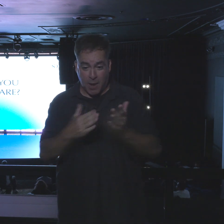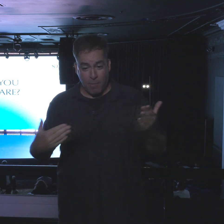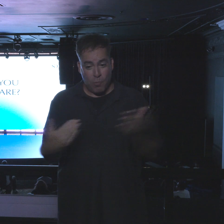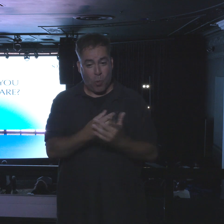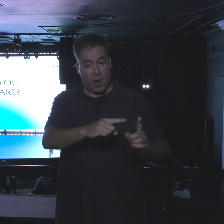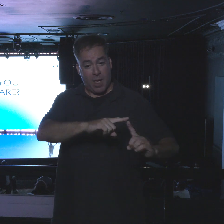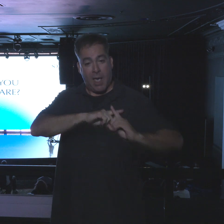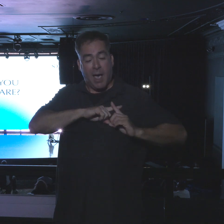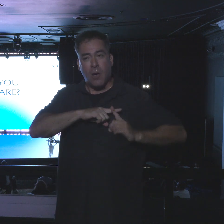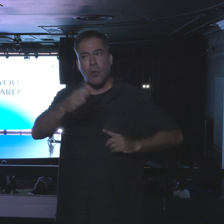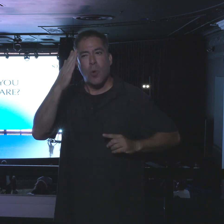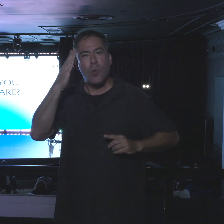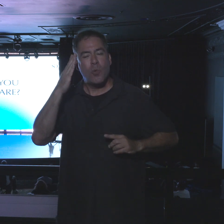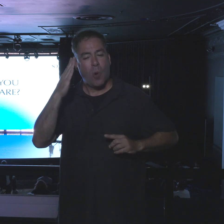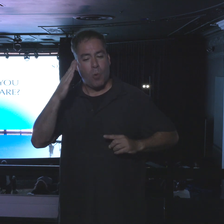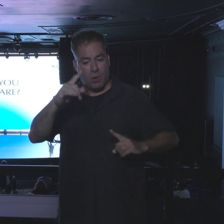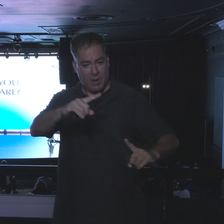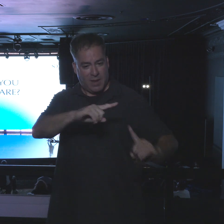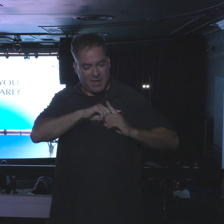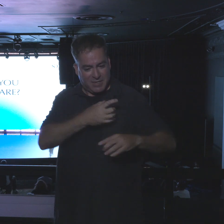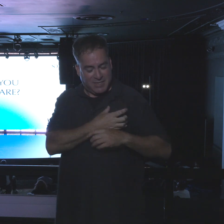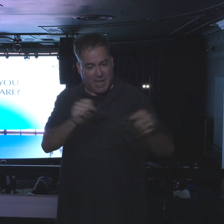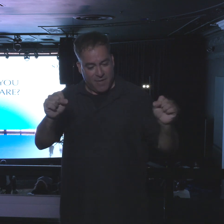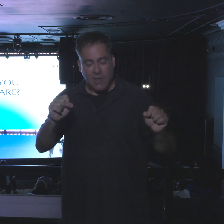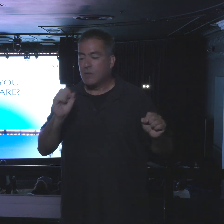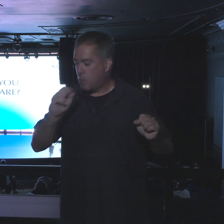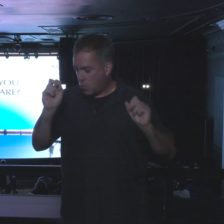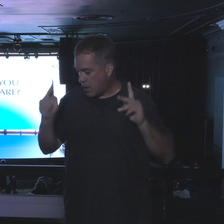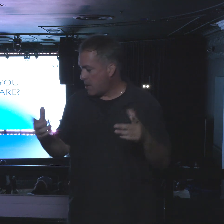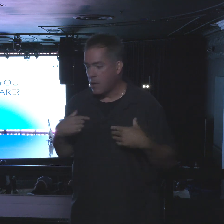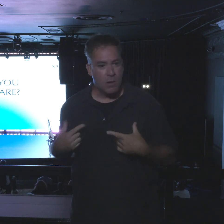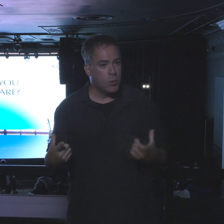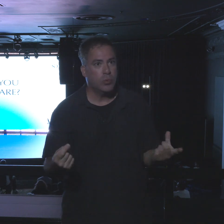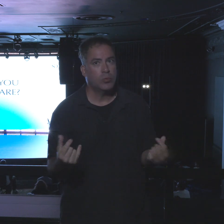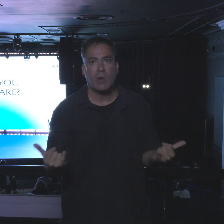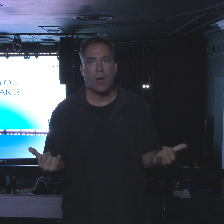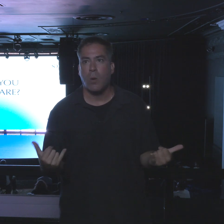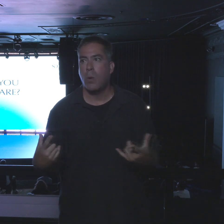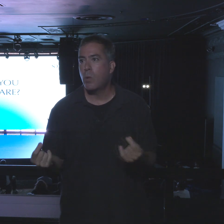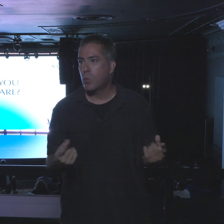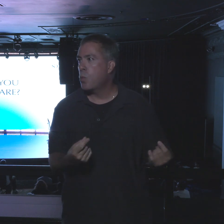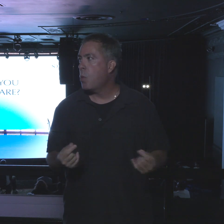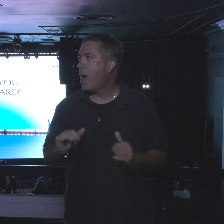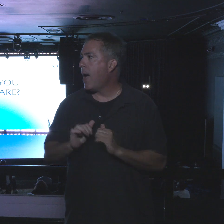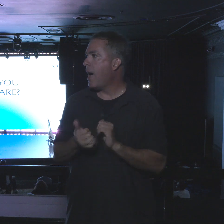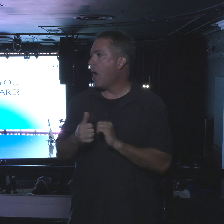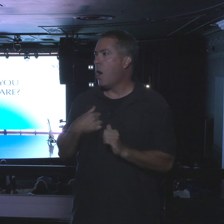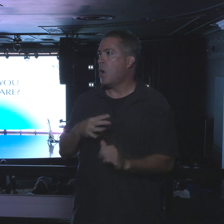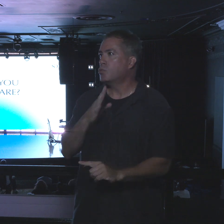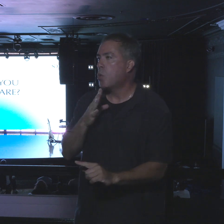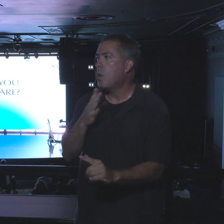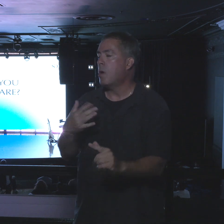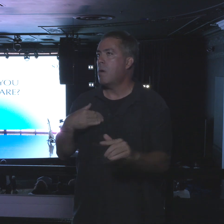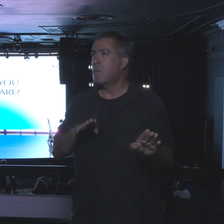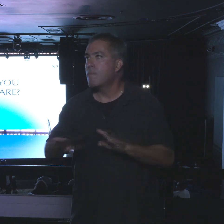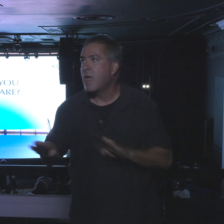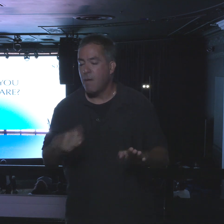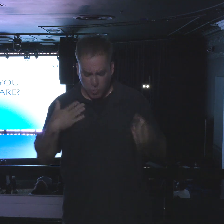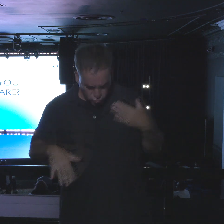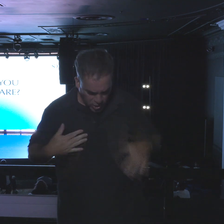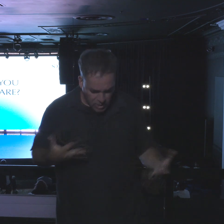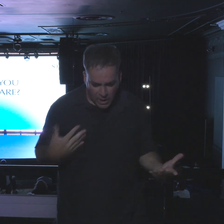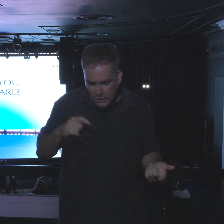know that when you get saved, it's like, okay, what do I do now? How do I talk? How do I dress?